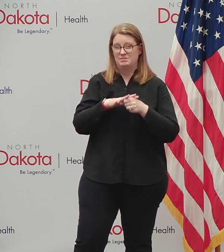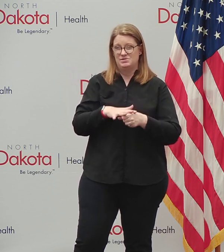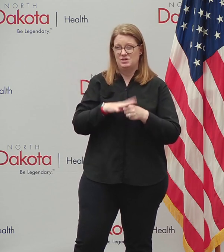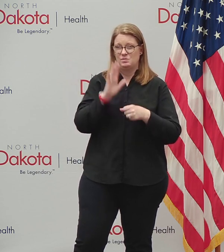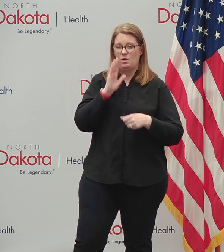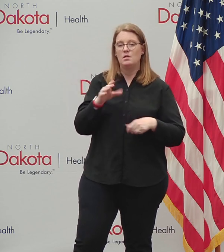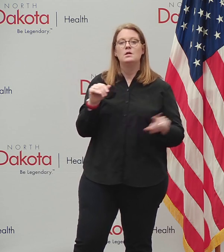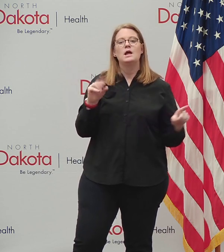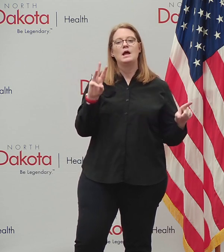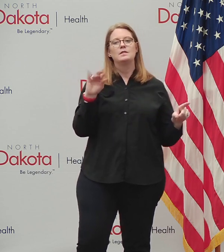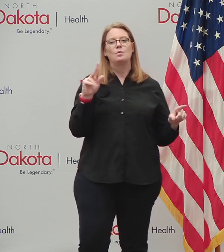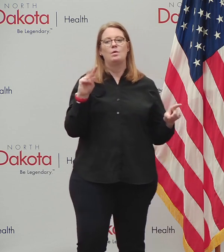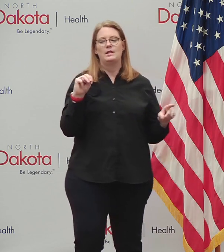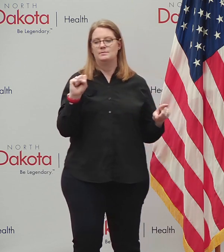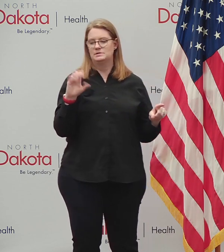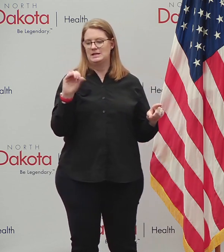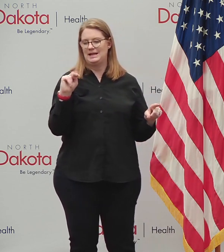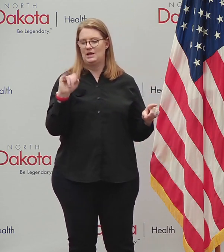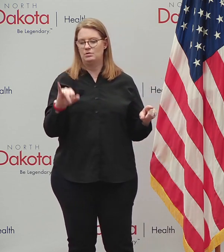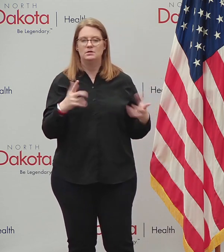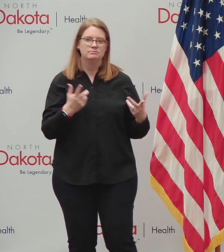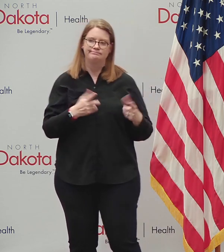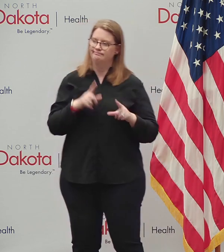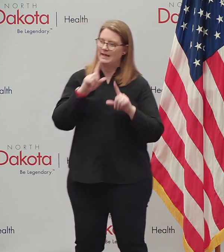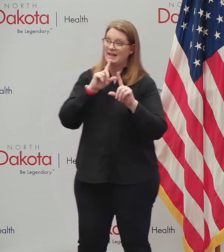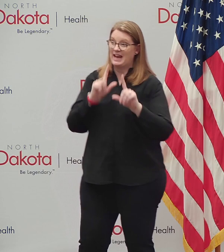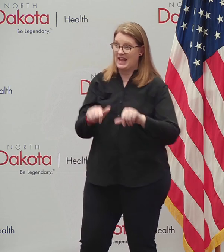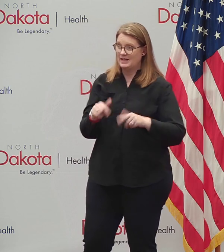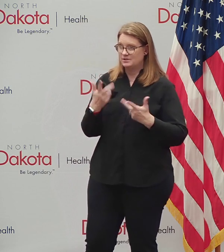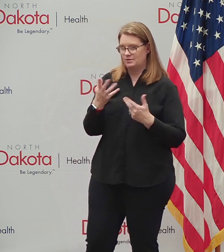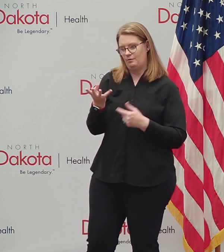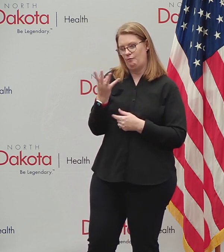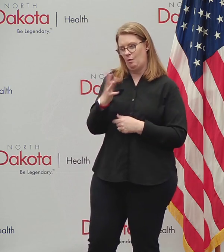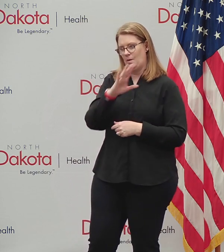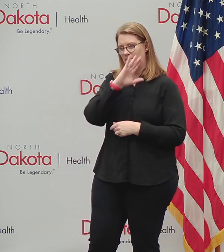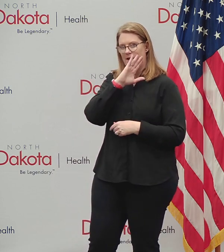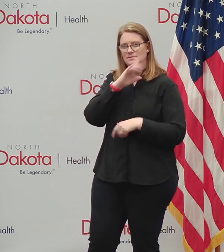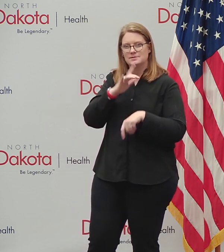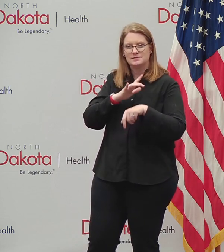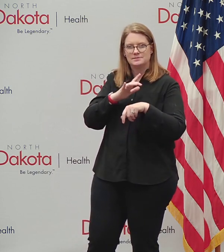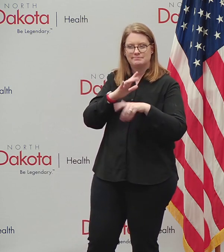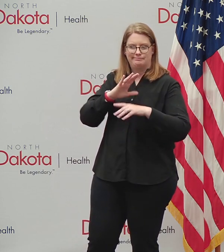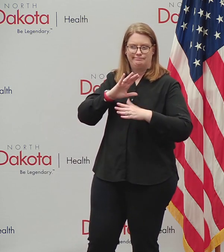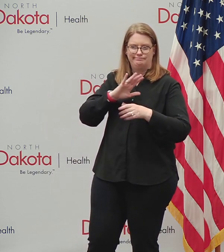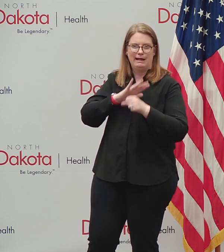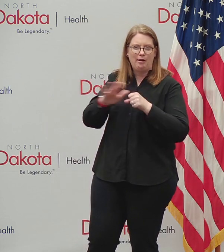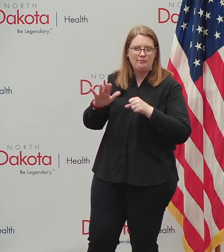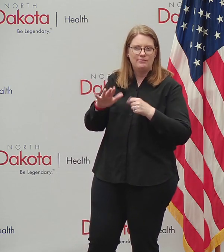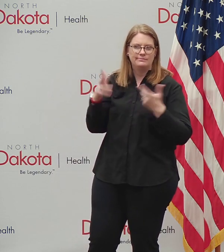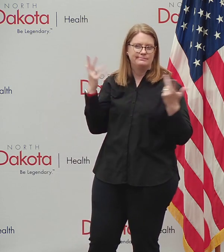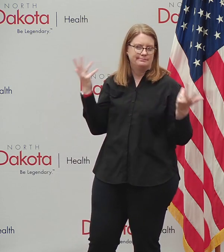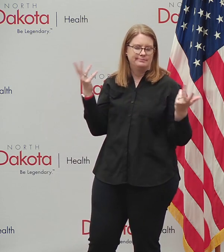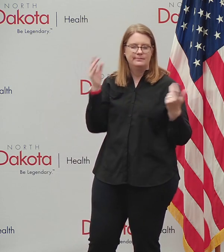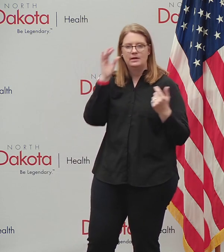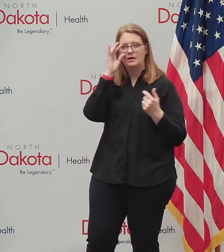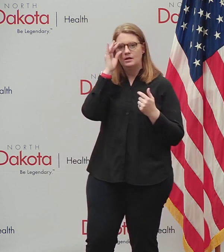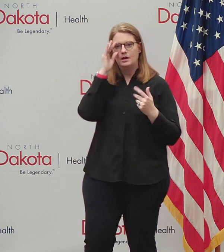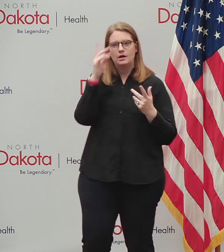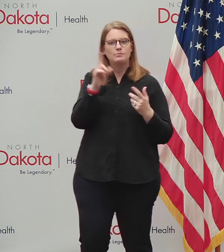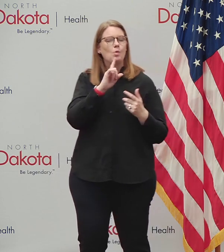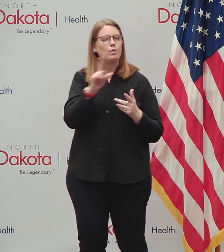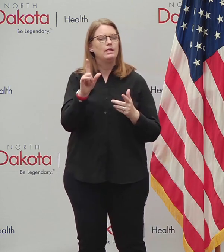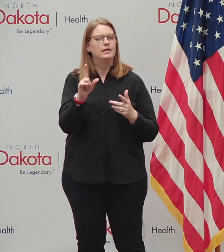So I can't answer specifically whether four beds is enough. I think it's important when we're thinking about this.